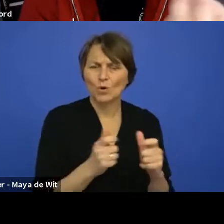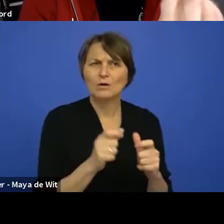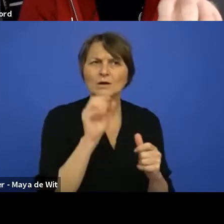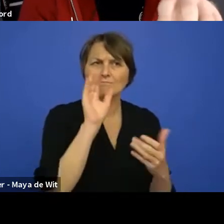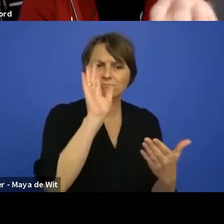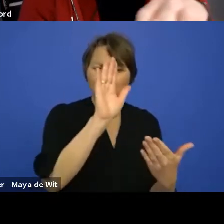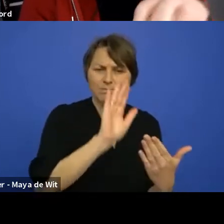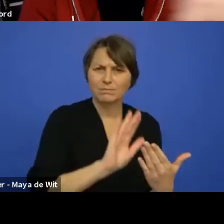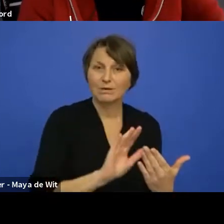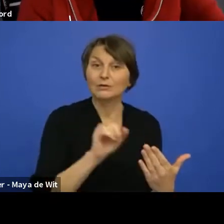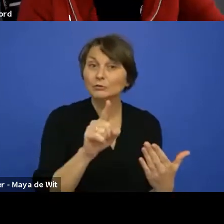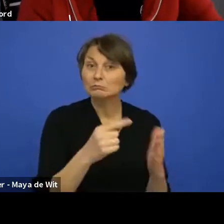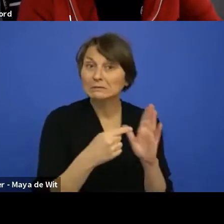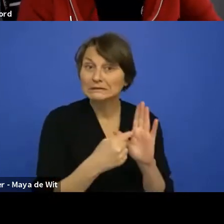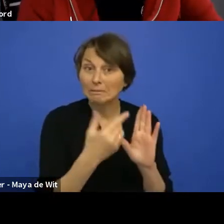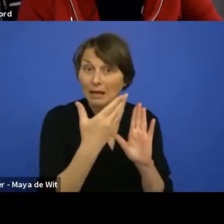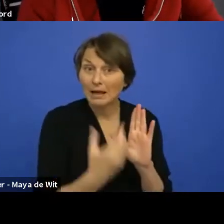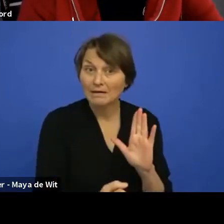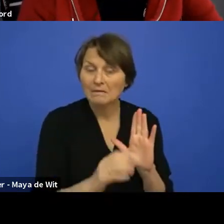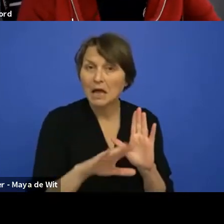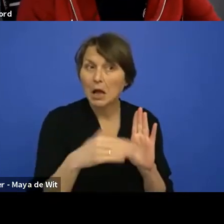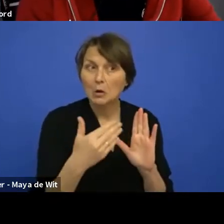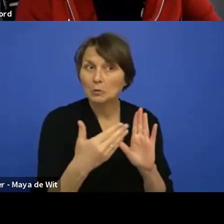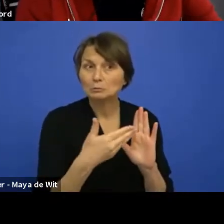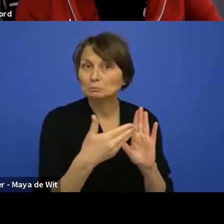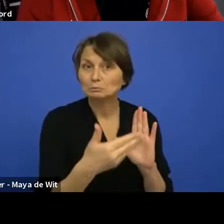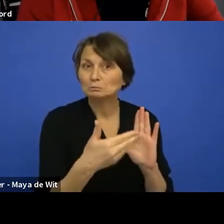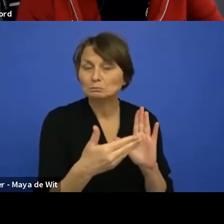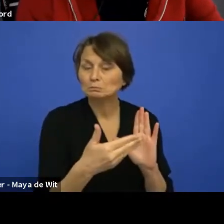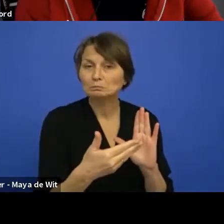in the actual umbraco back office UI?